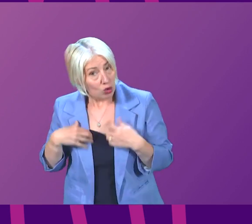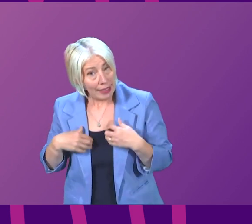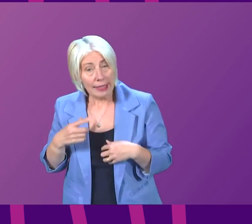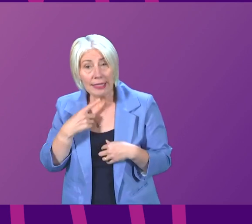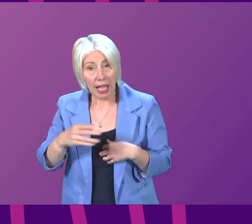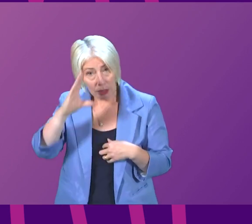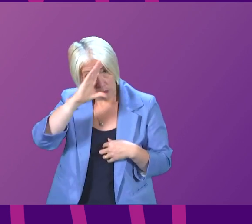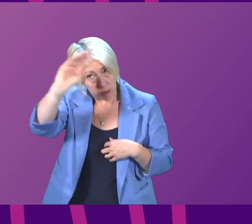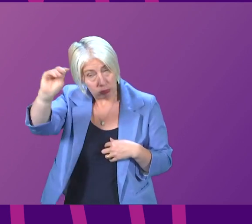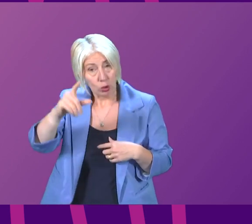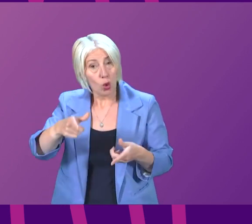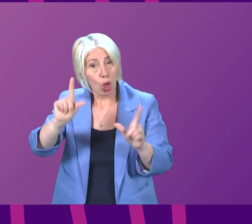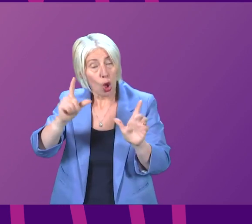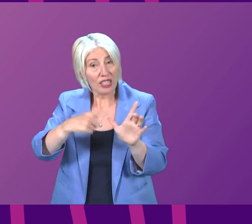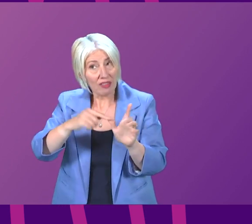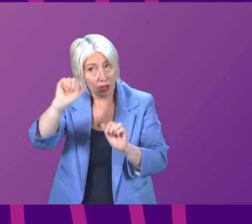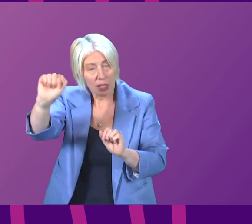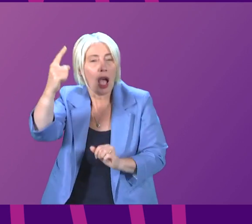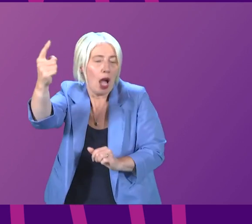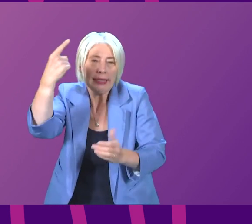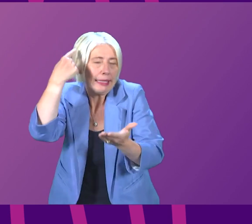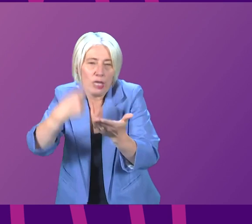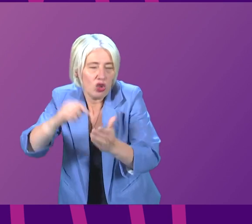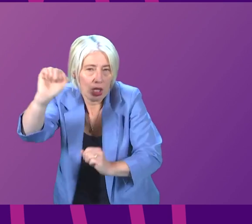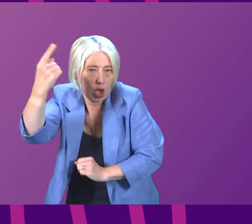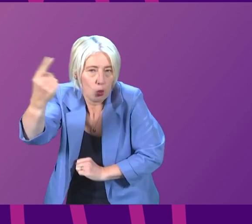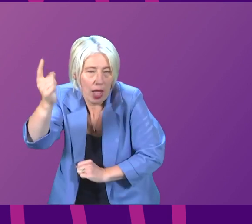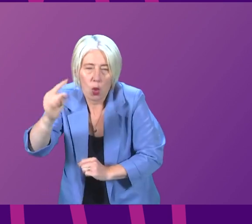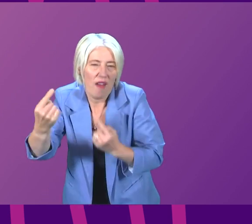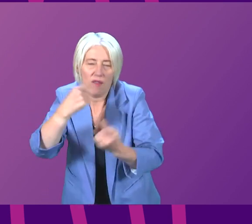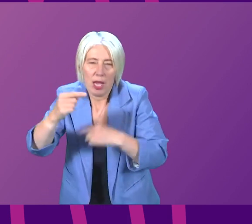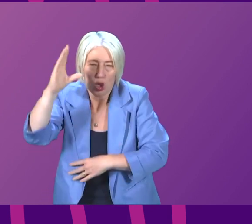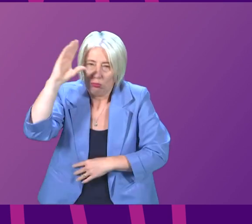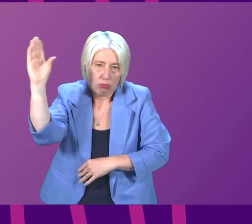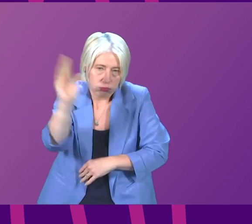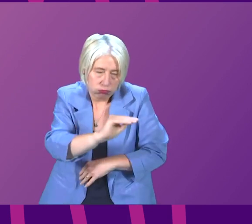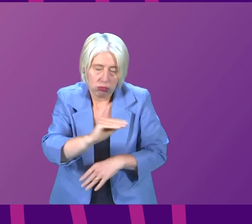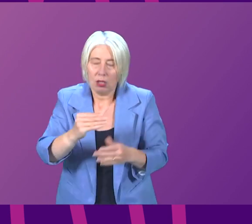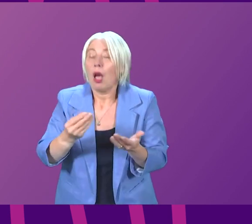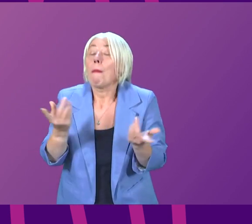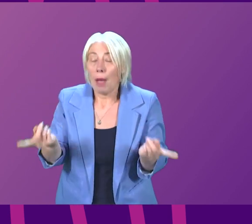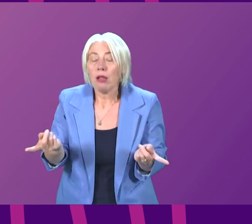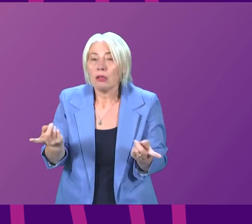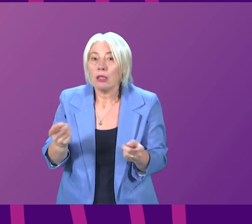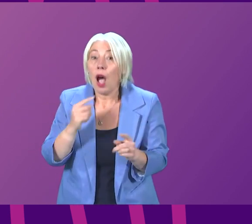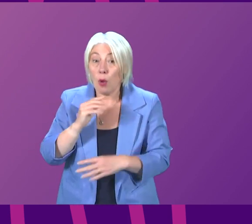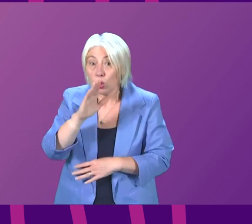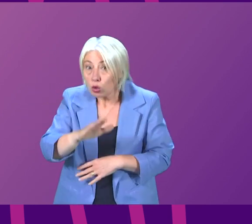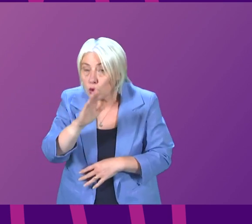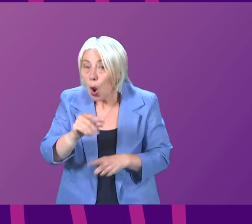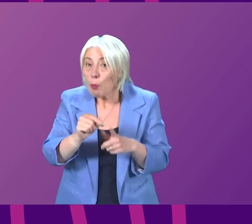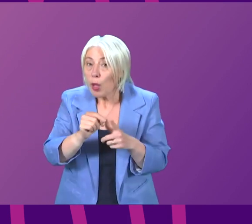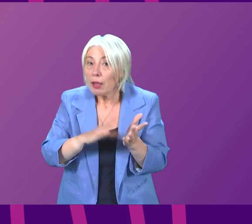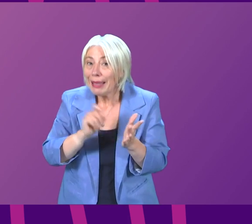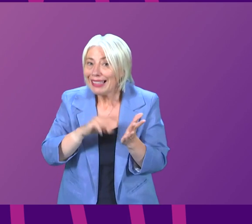convey that to the Lord advocate it's entirely up to her of course what information she chooses to share but I want to assure Pauline